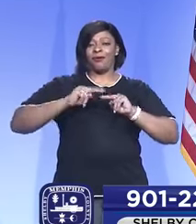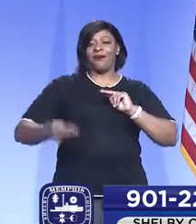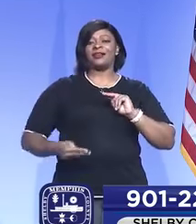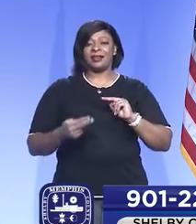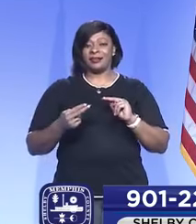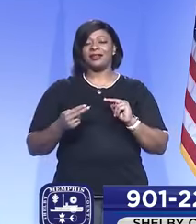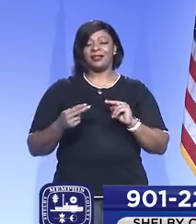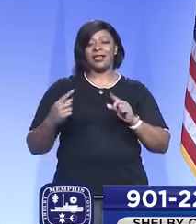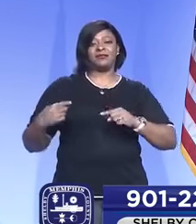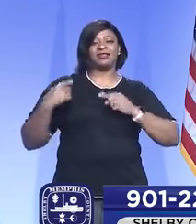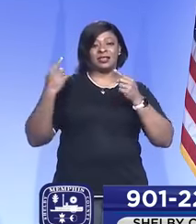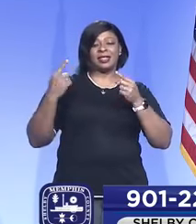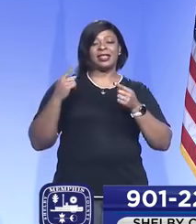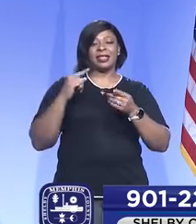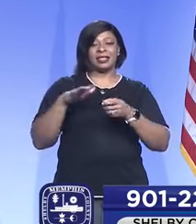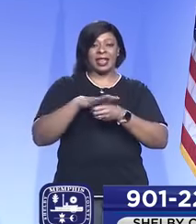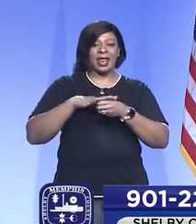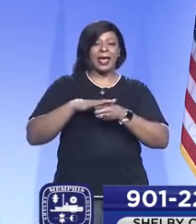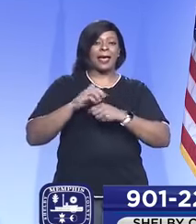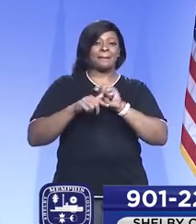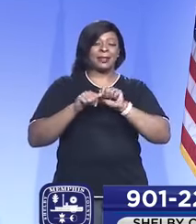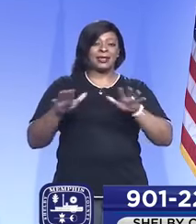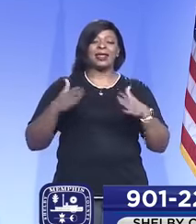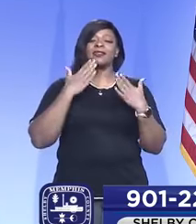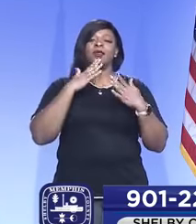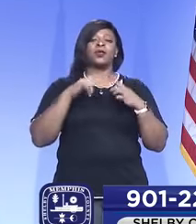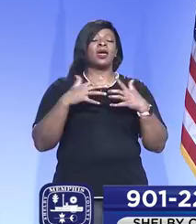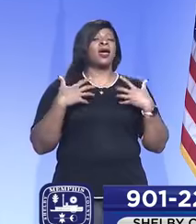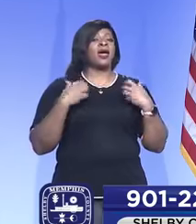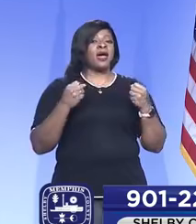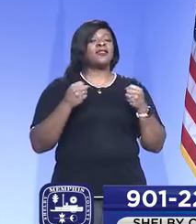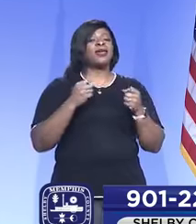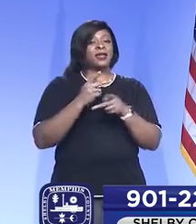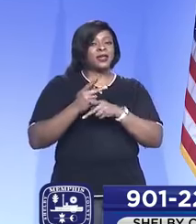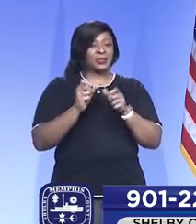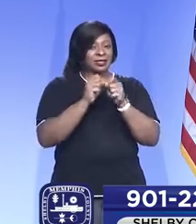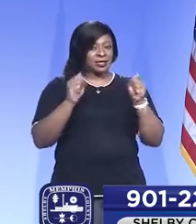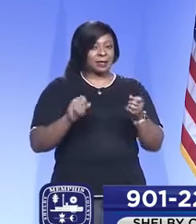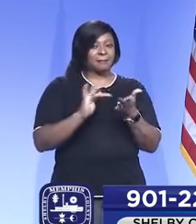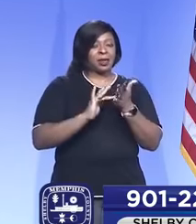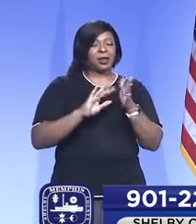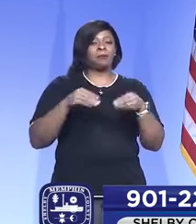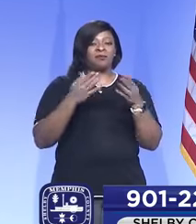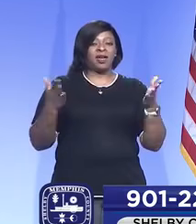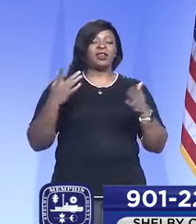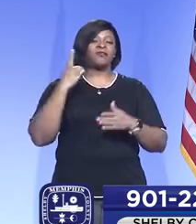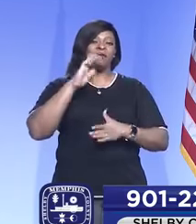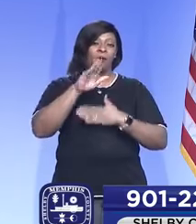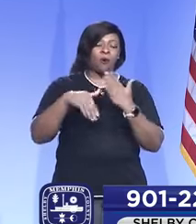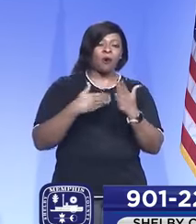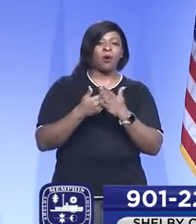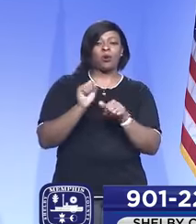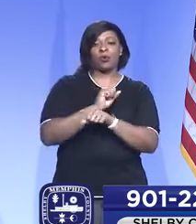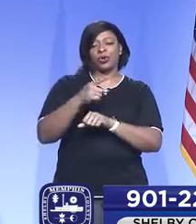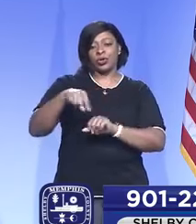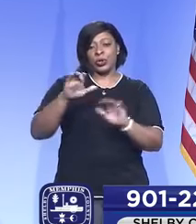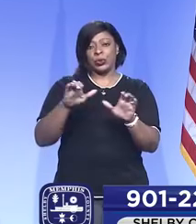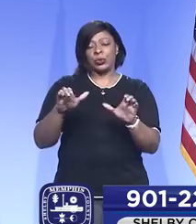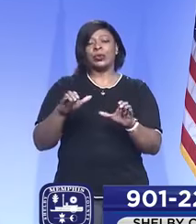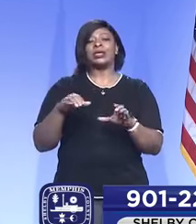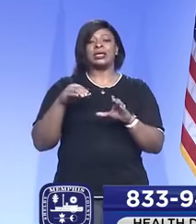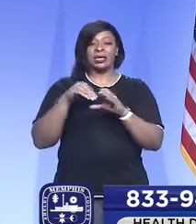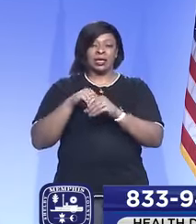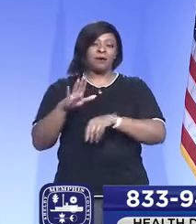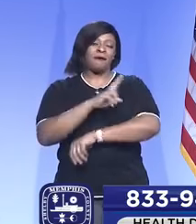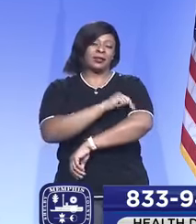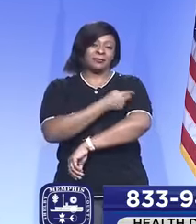throughout the epidemic. So thank you to our healthcare systems and medical providers for all the work that they're doing in the hospitals.